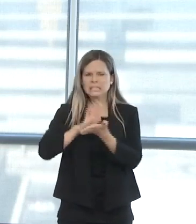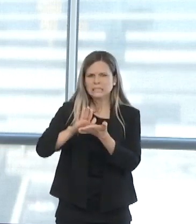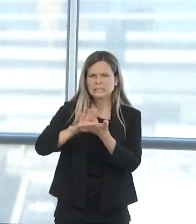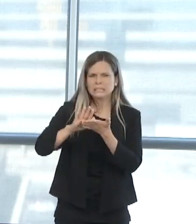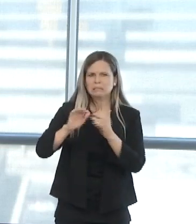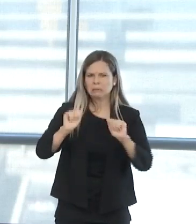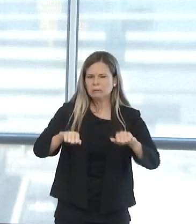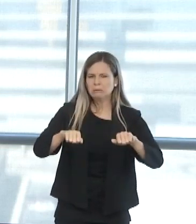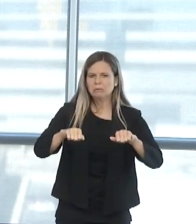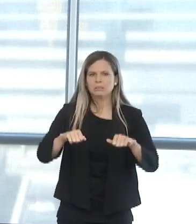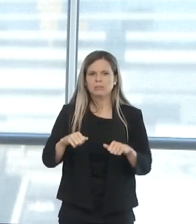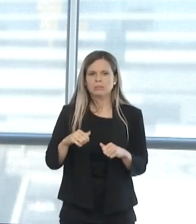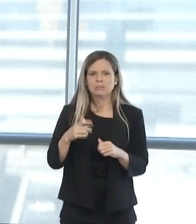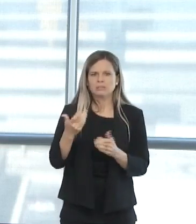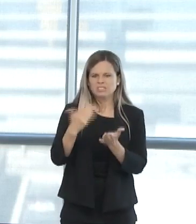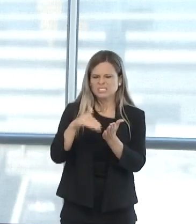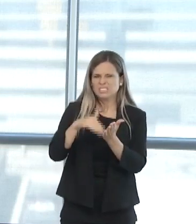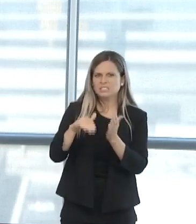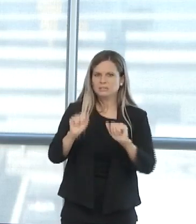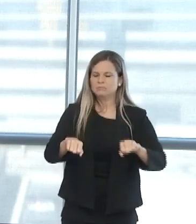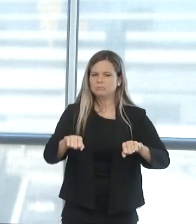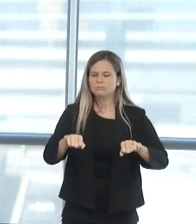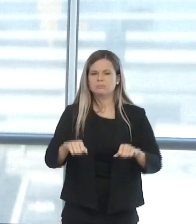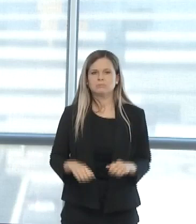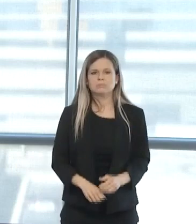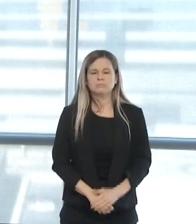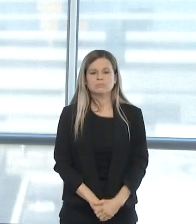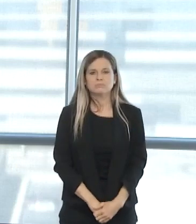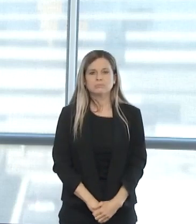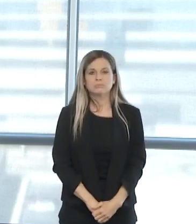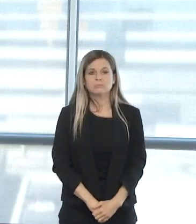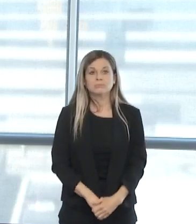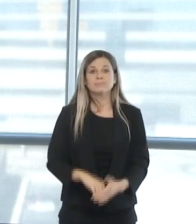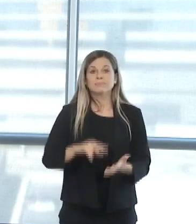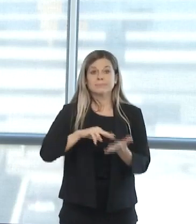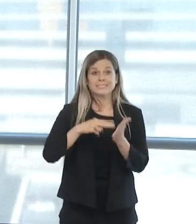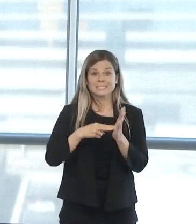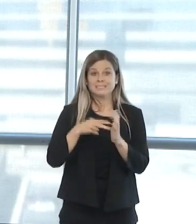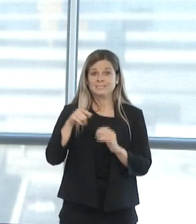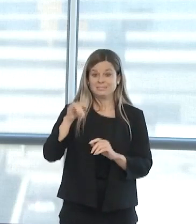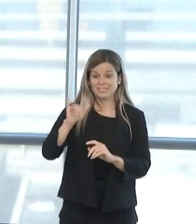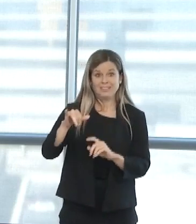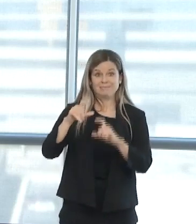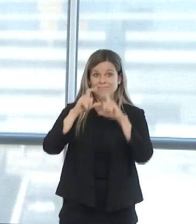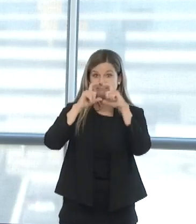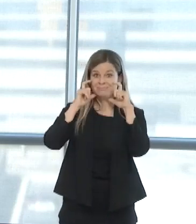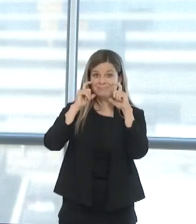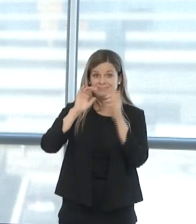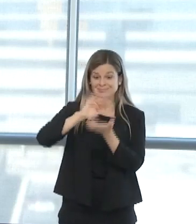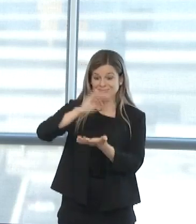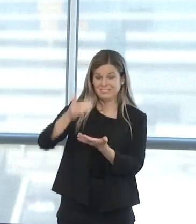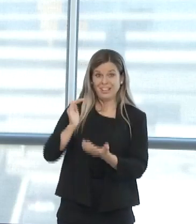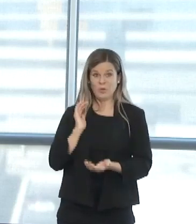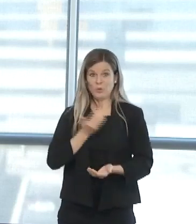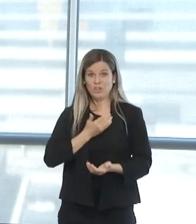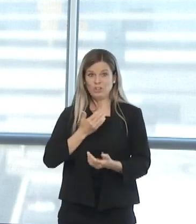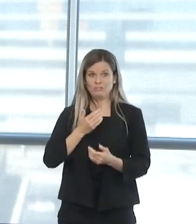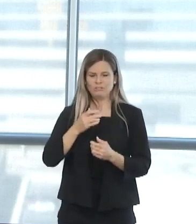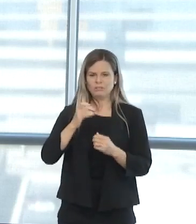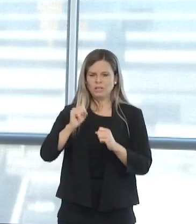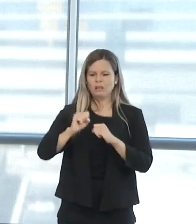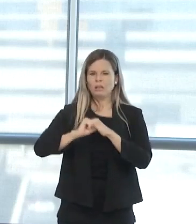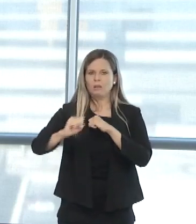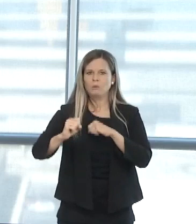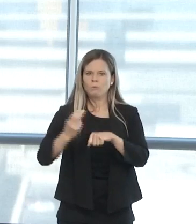multiple times. This extends the supplies as we prepare for the surge. We at